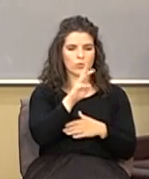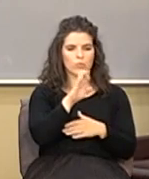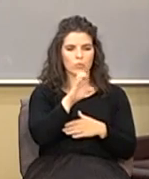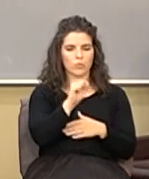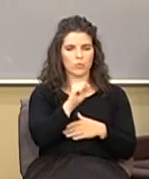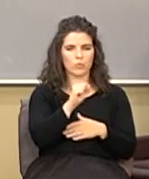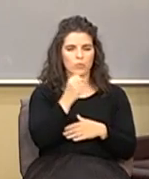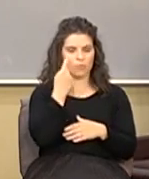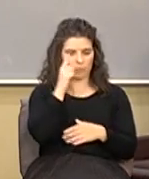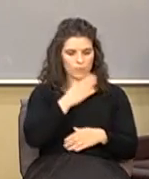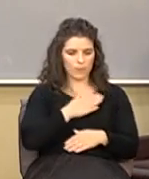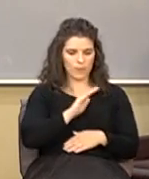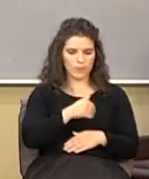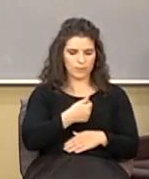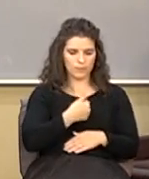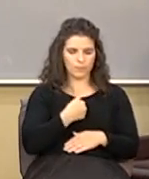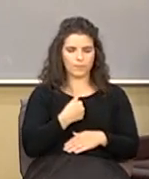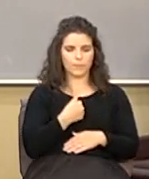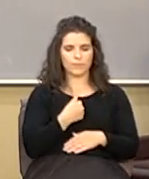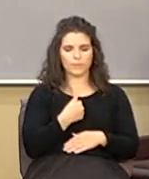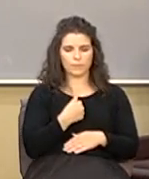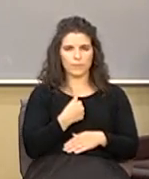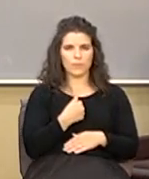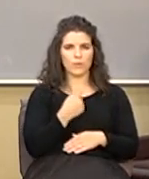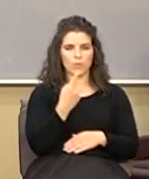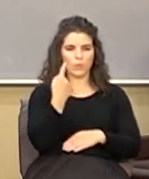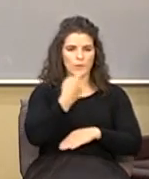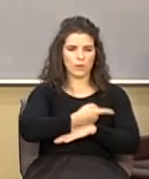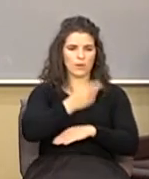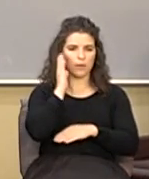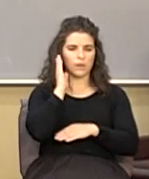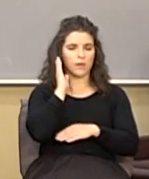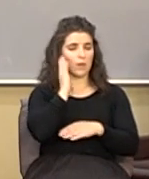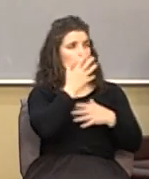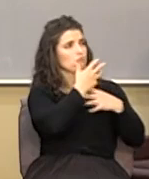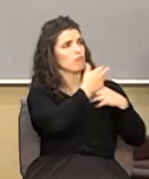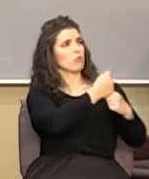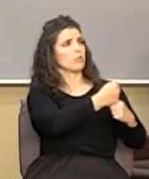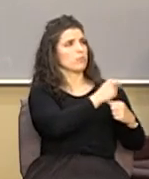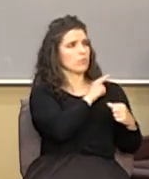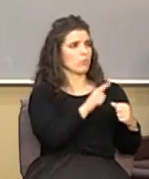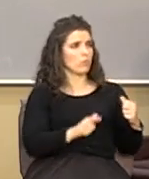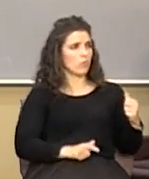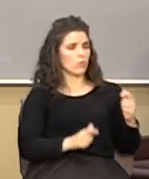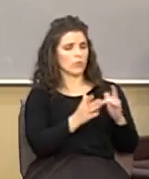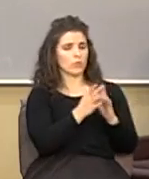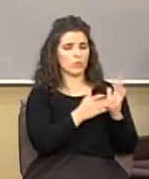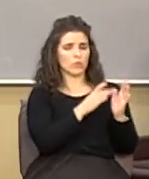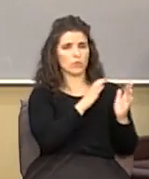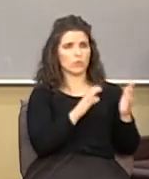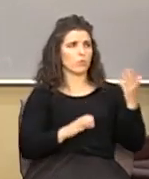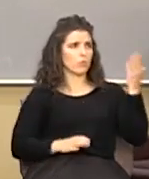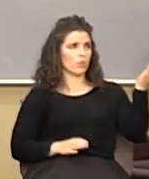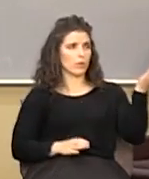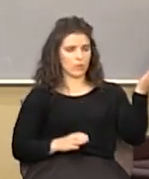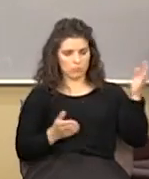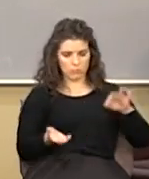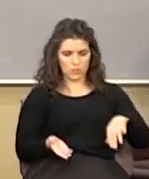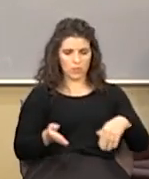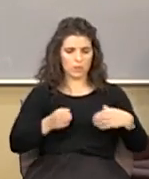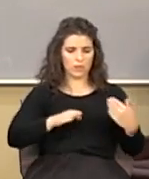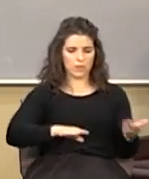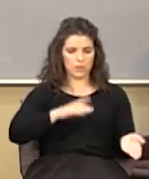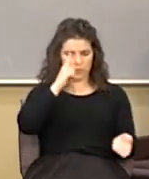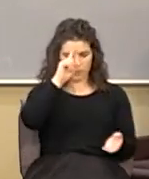as for my soul is concerned one day I trusted the Lord Jesus Christ died for my sins